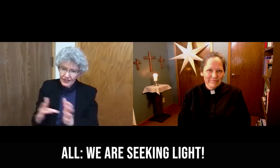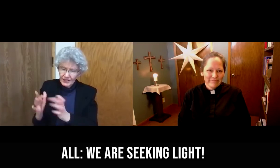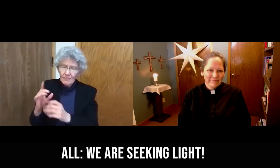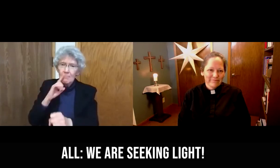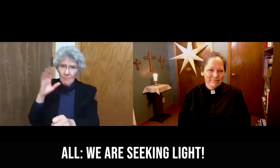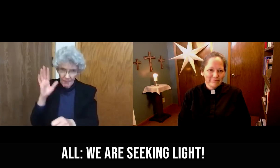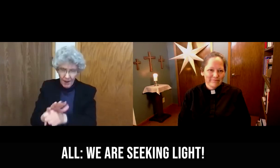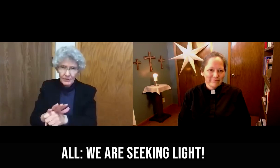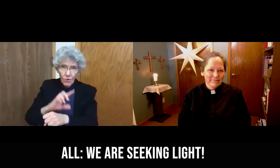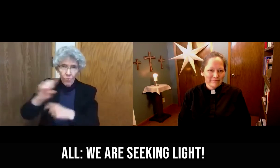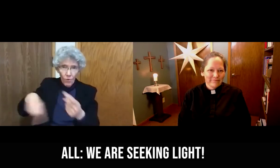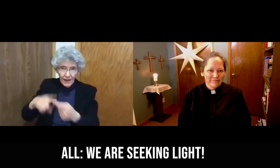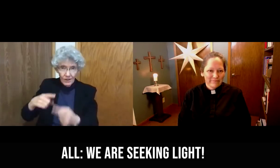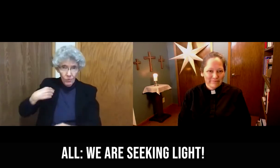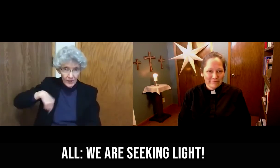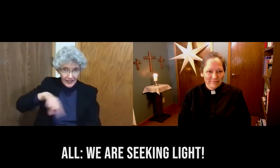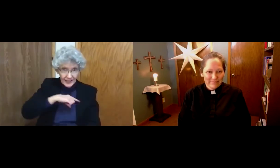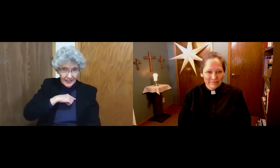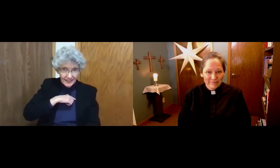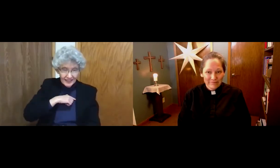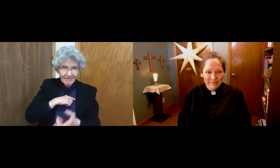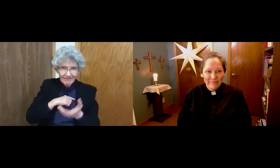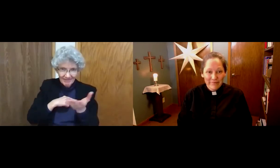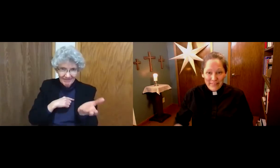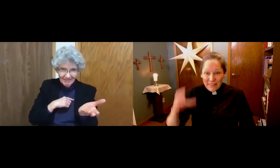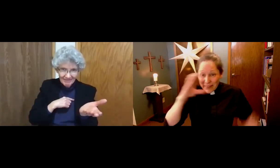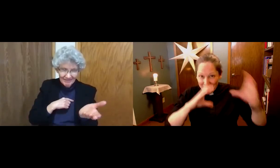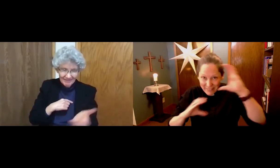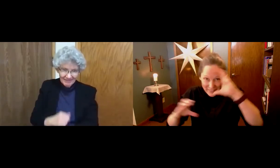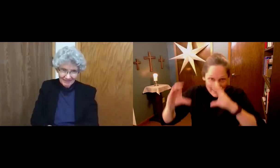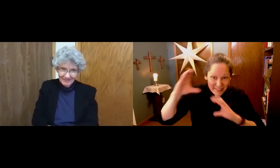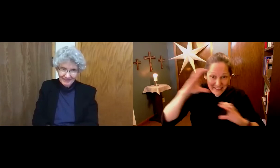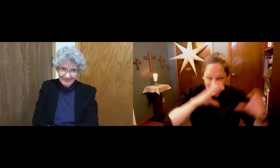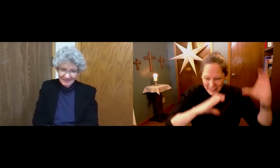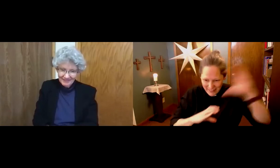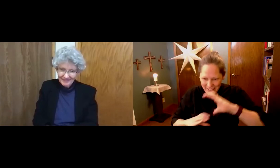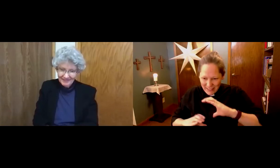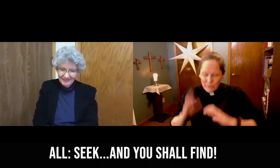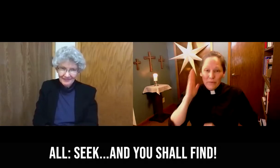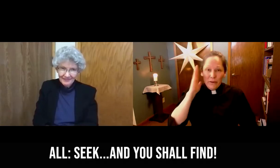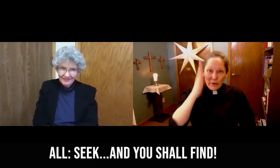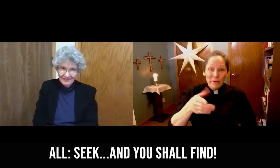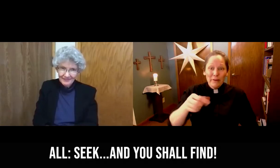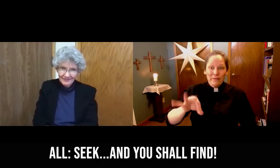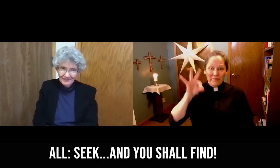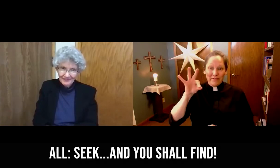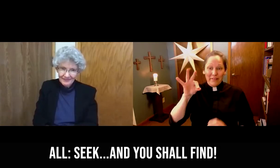Deacon Dorothy. Jesus promises that when we, congregation,